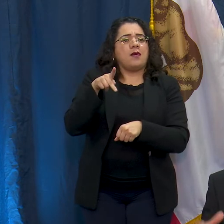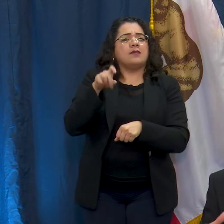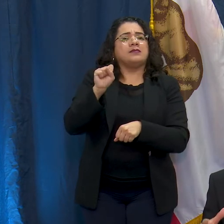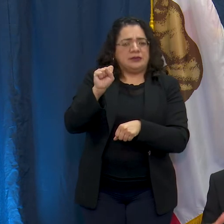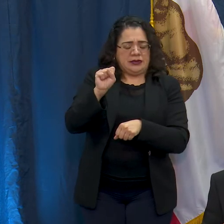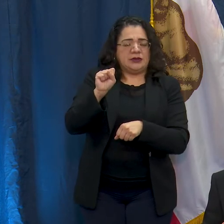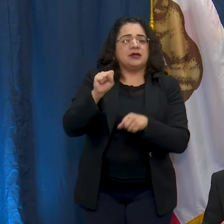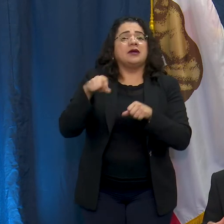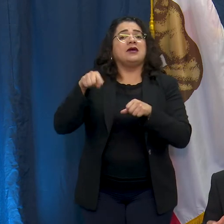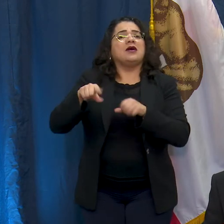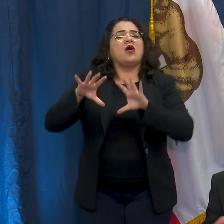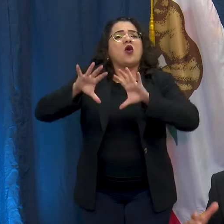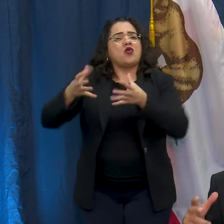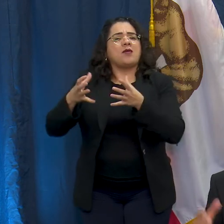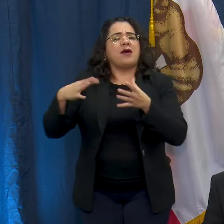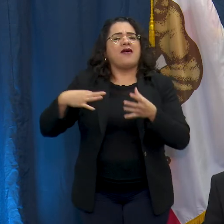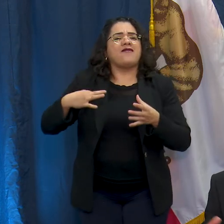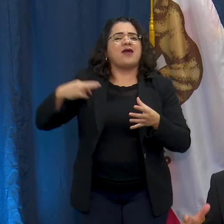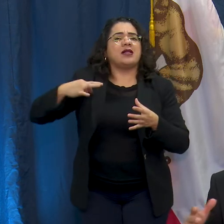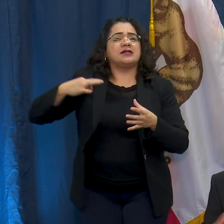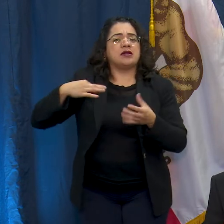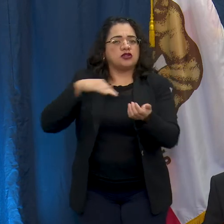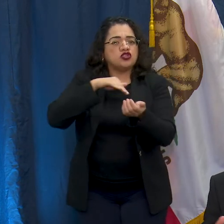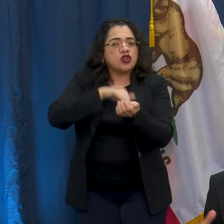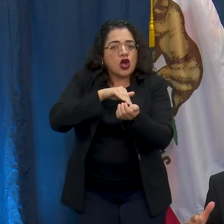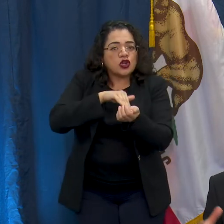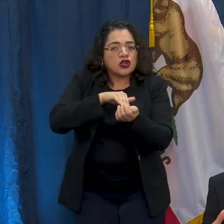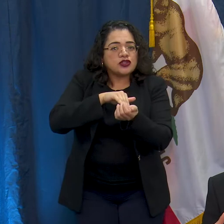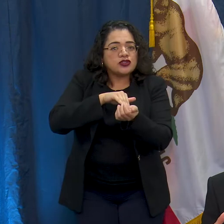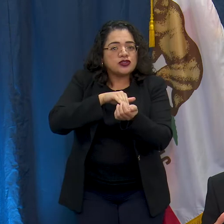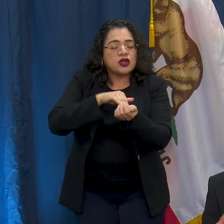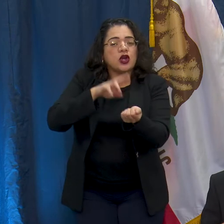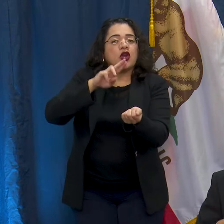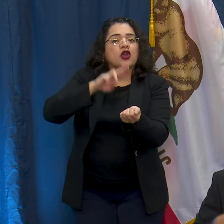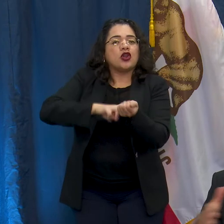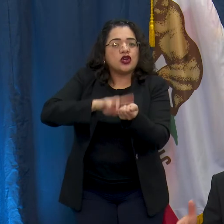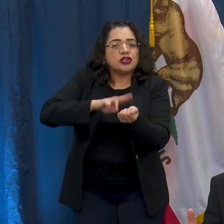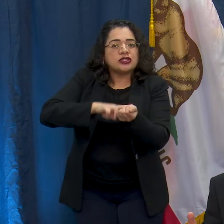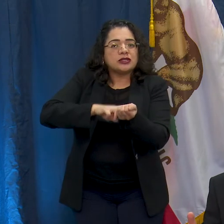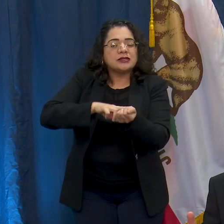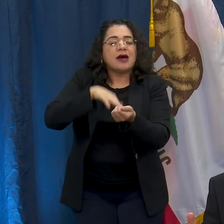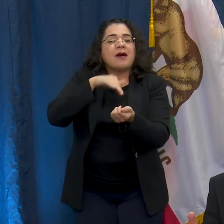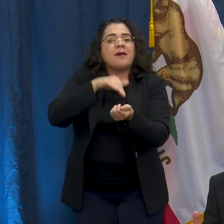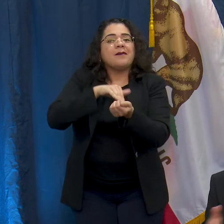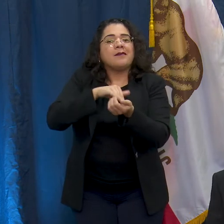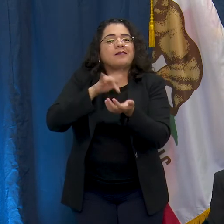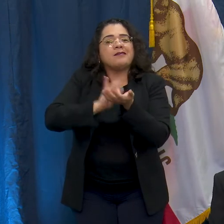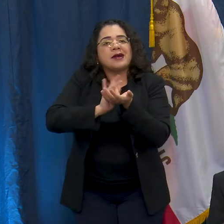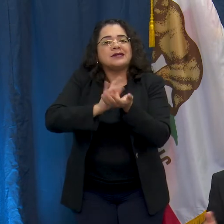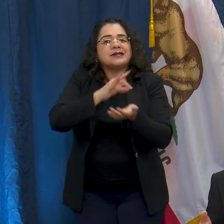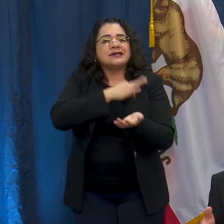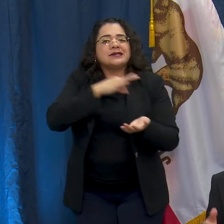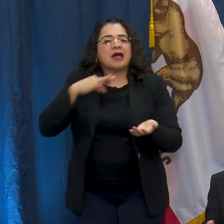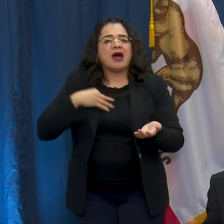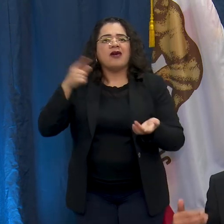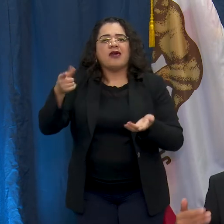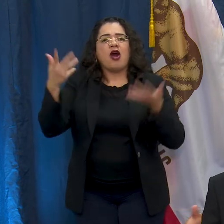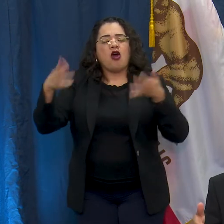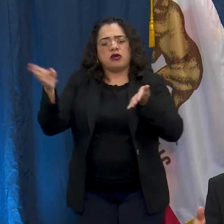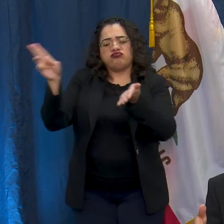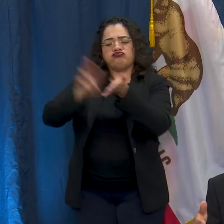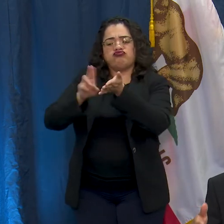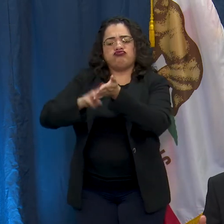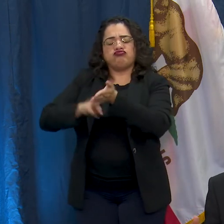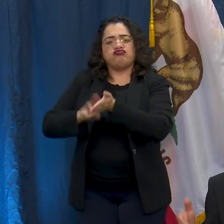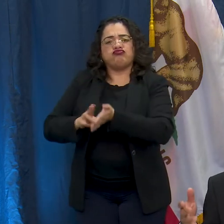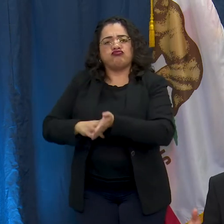of volunteer doctors, nurses, and medical staff that are through the Long Beach Health Department that have signed up to come